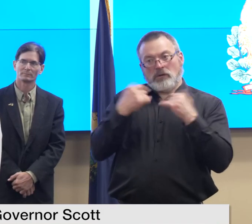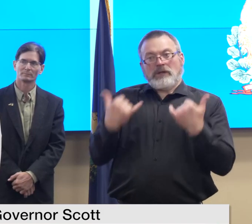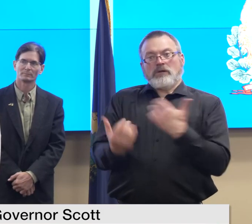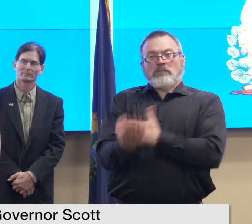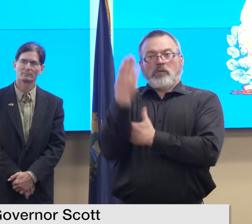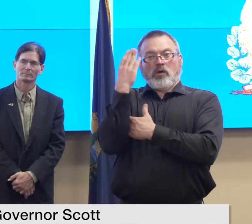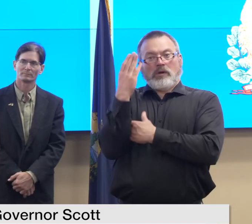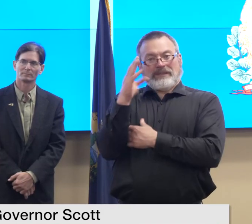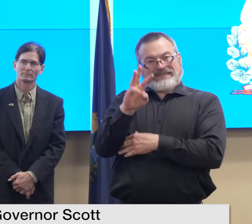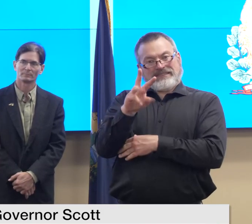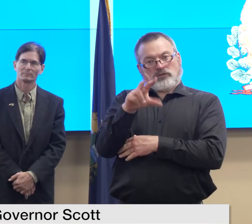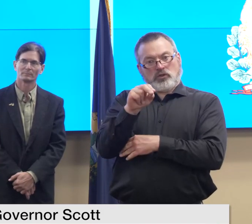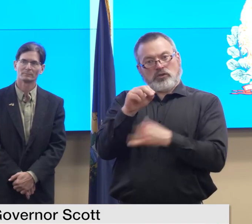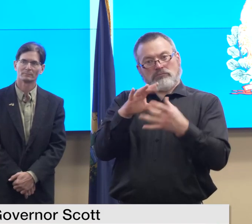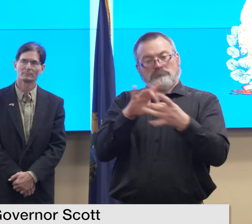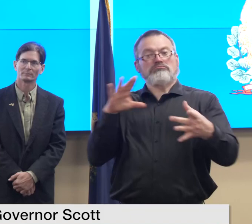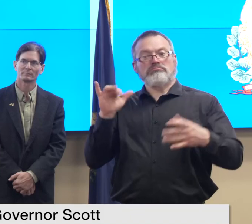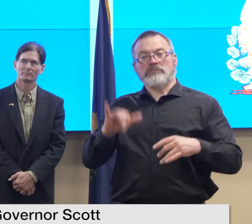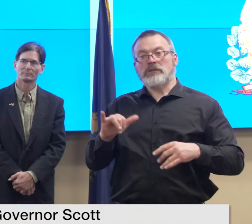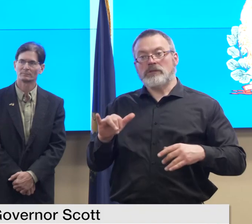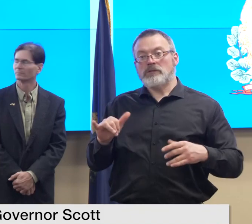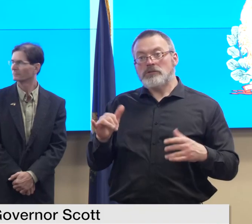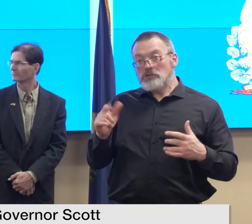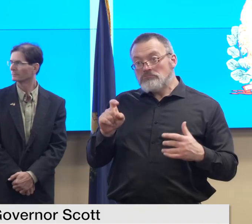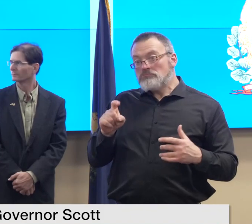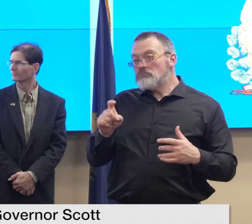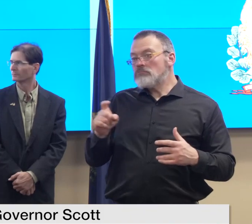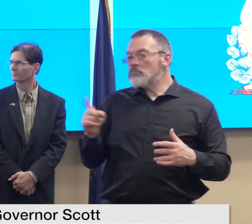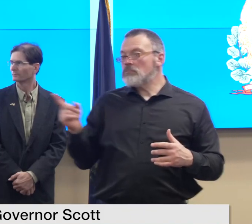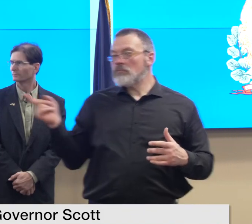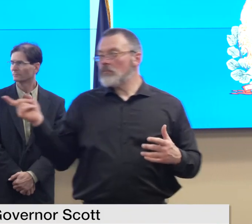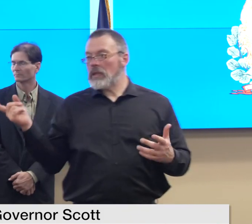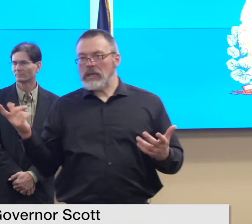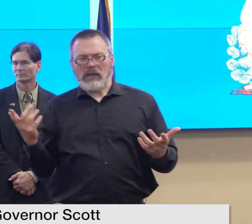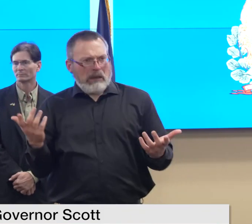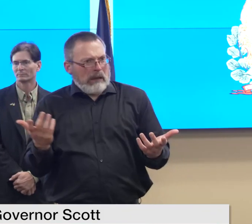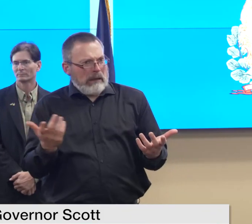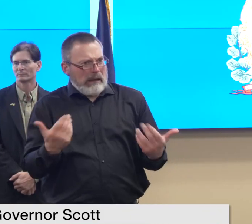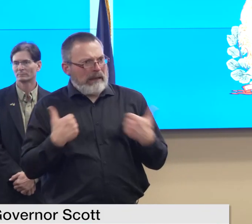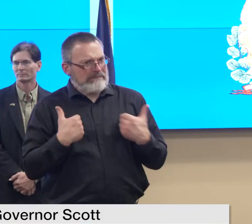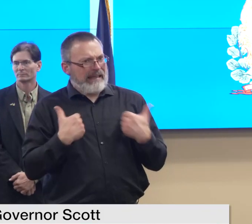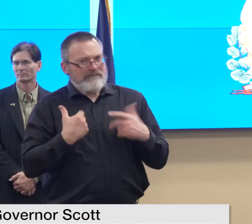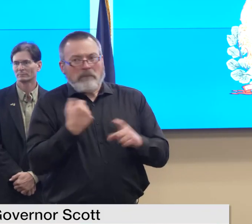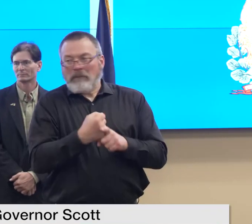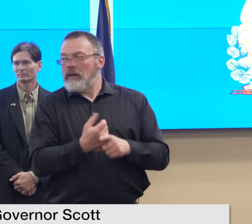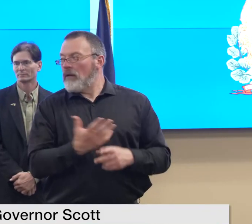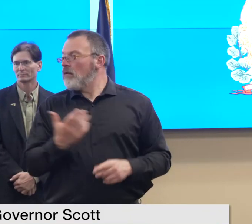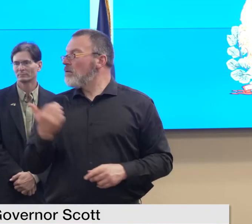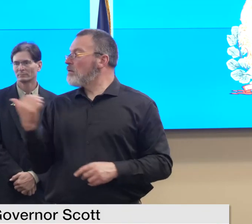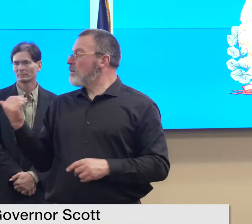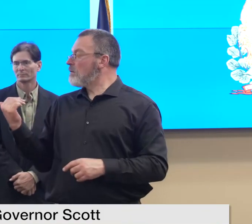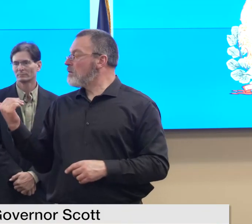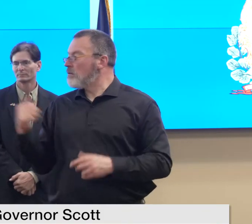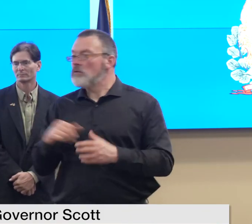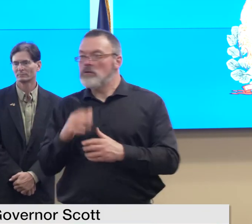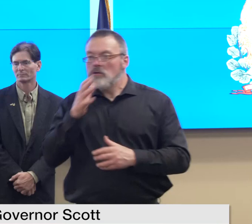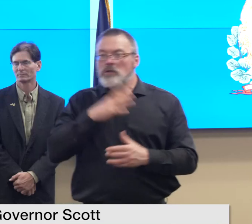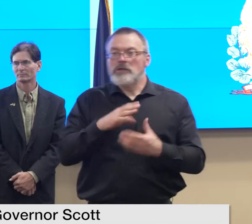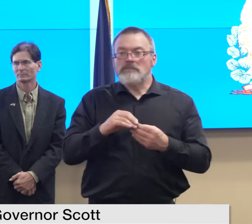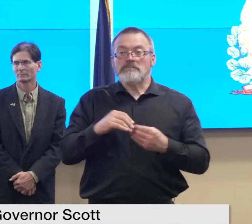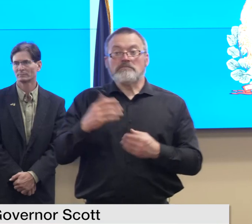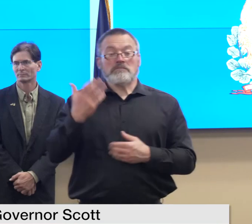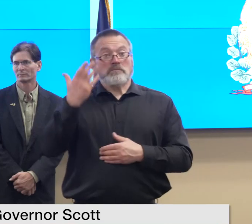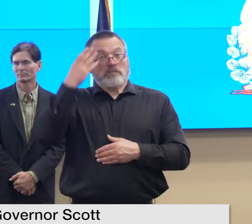sure there was what we do know right now